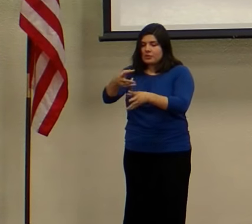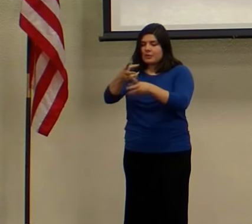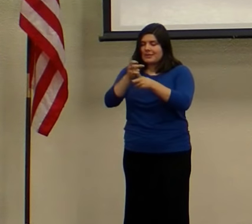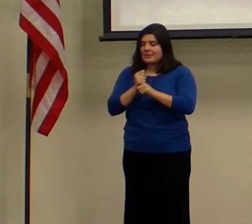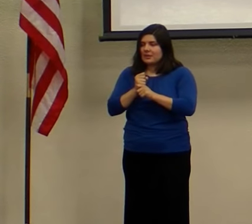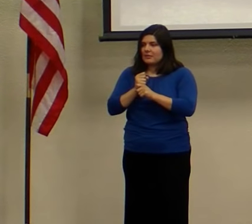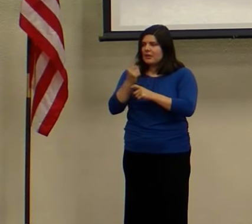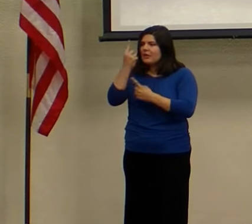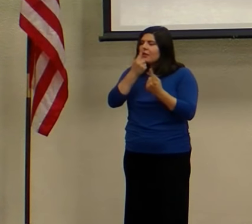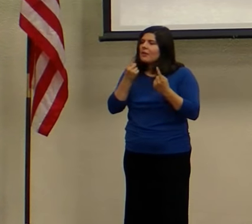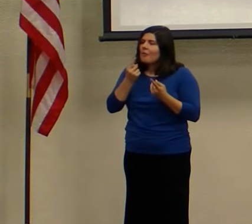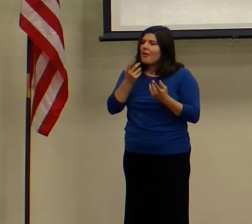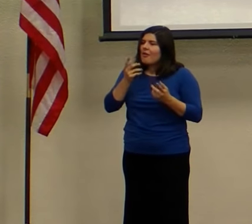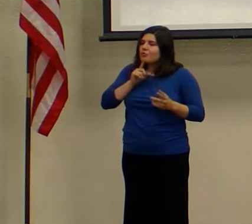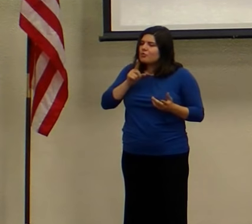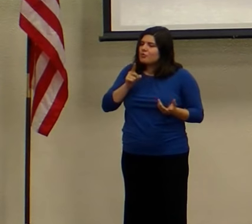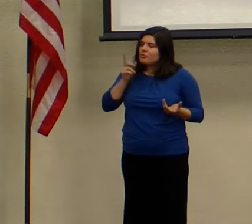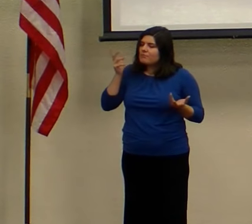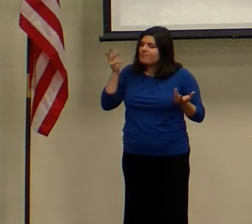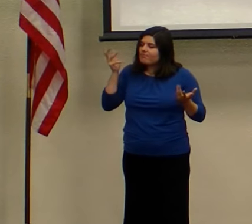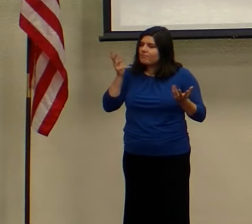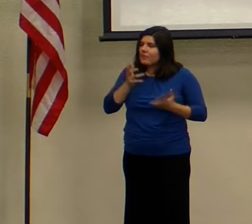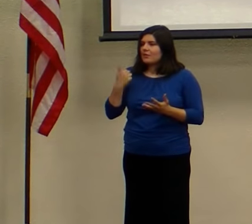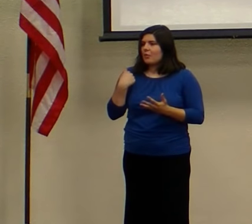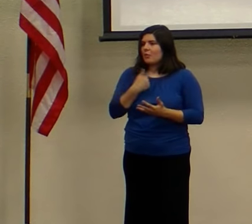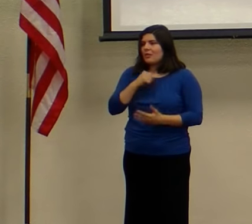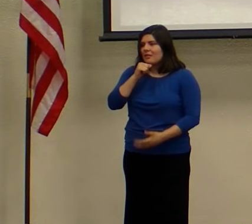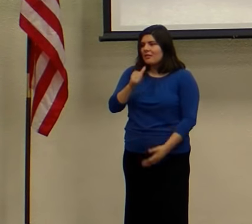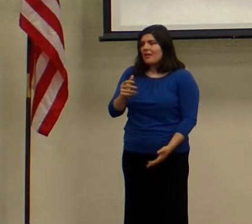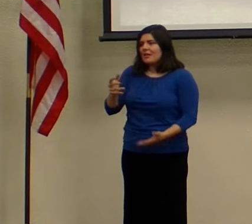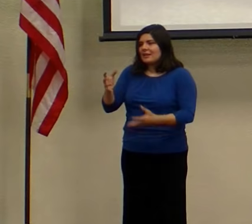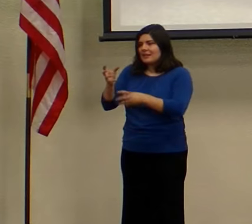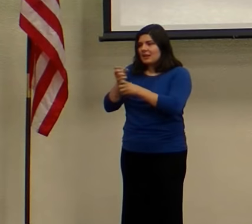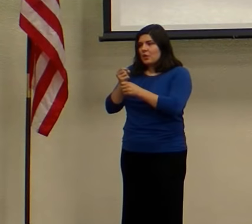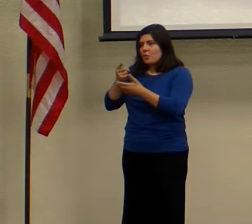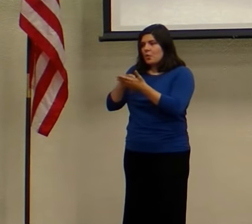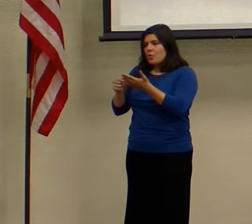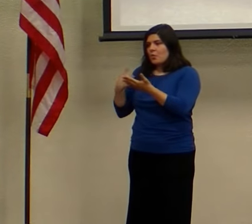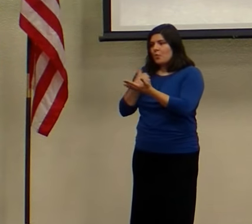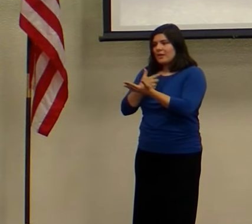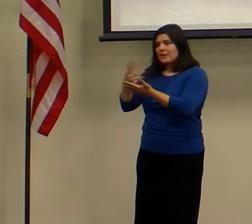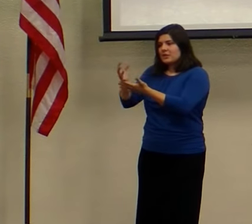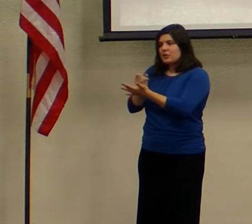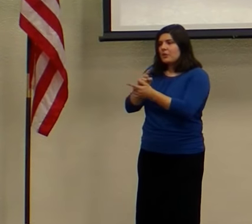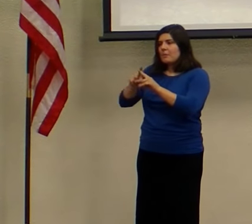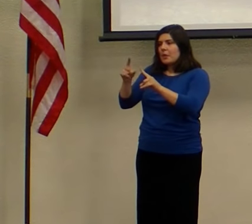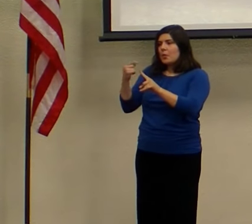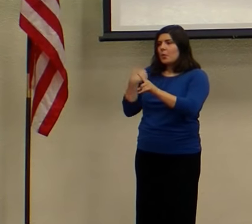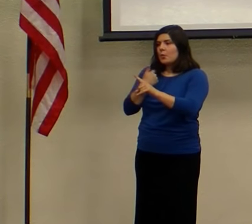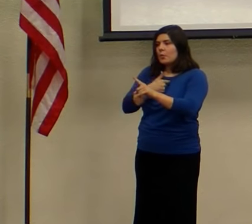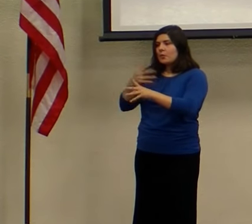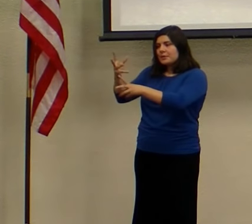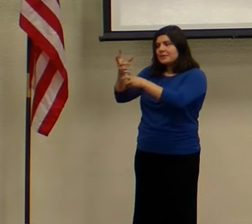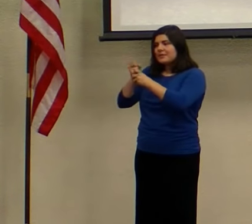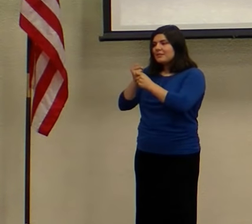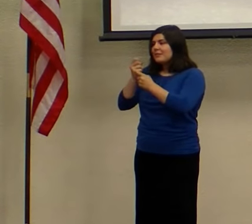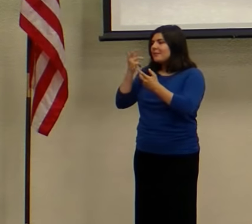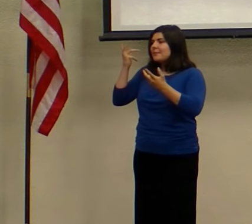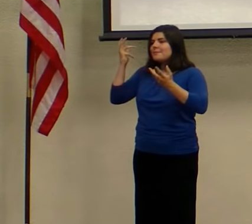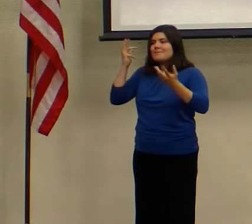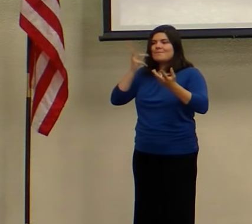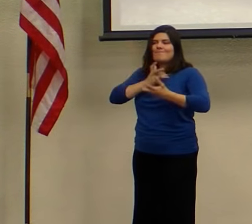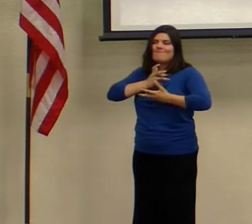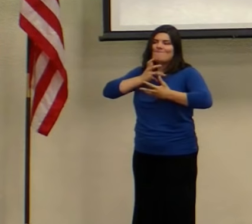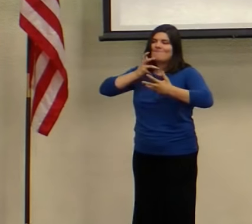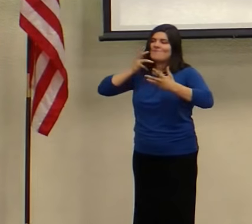Think about how amazing it is that we didn't get what we deserved, but we received an amazing love from him.